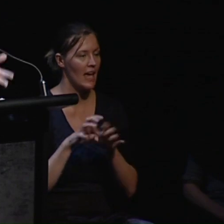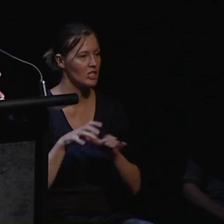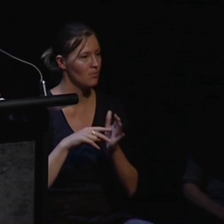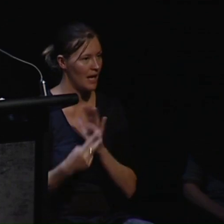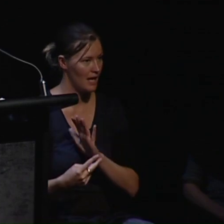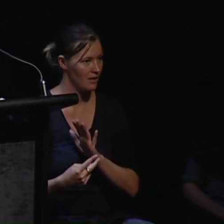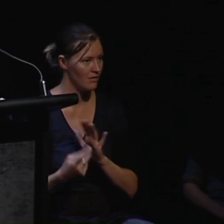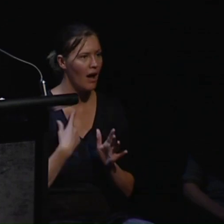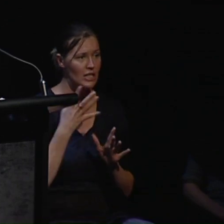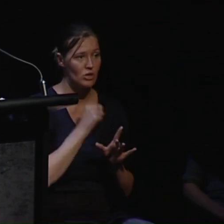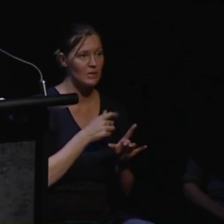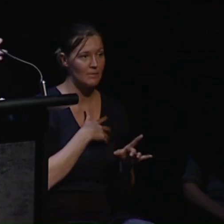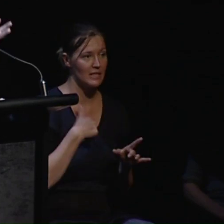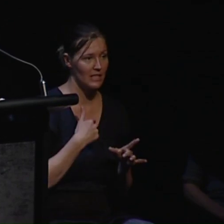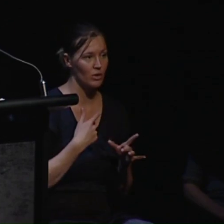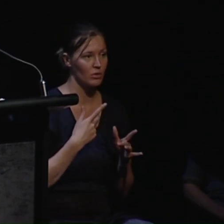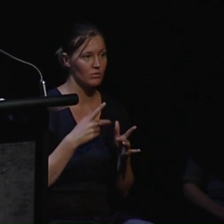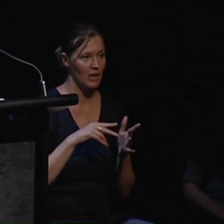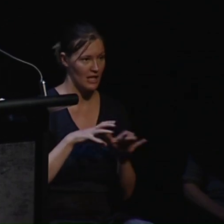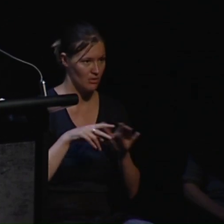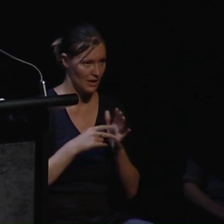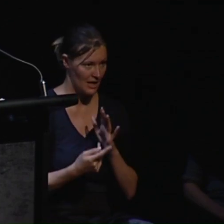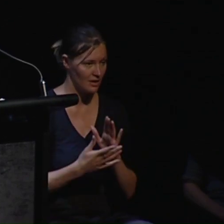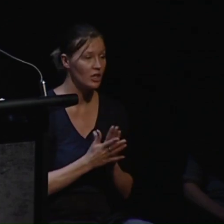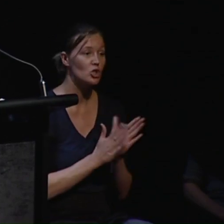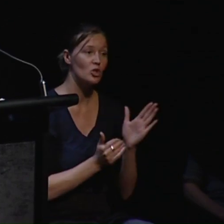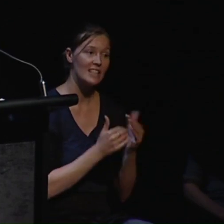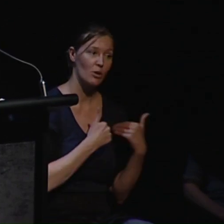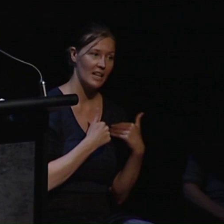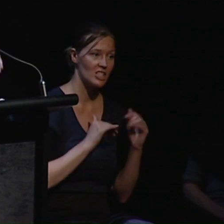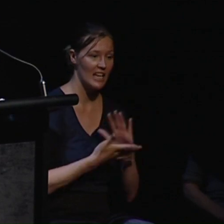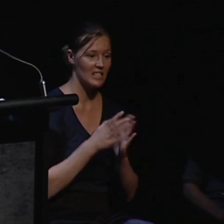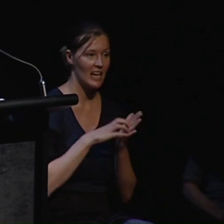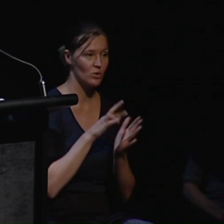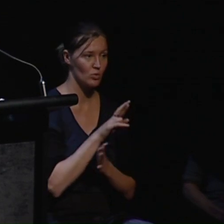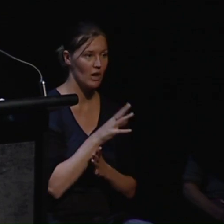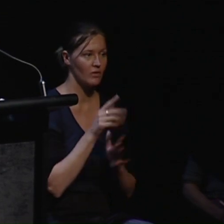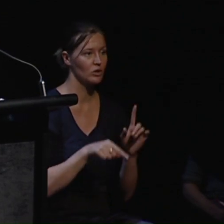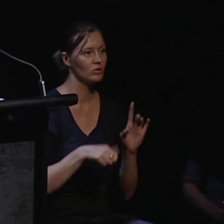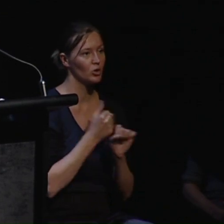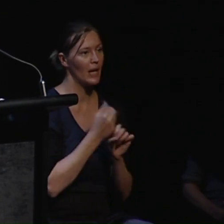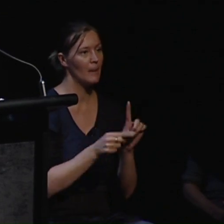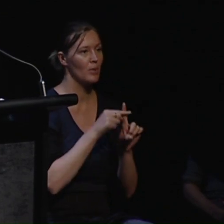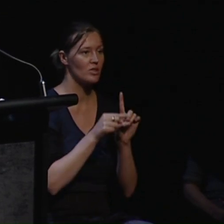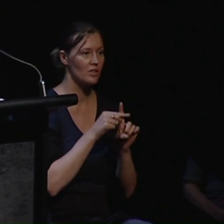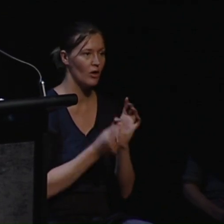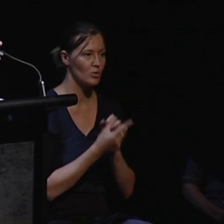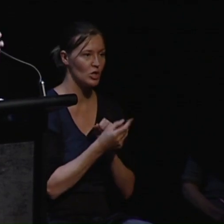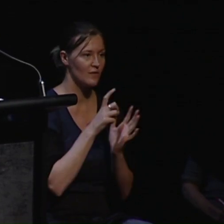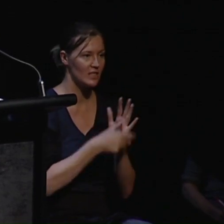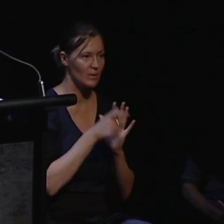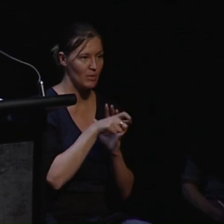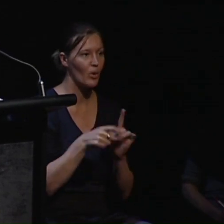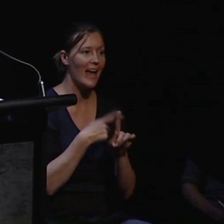ministerial plan of action. New Zealand's obligations under this article create positive opportunities for disabled people and their